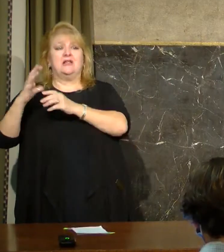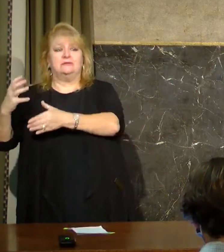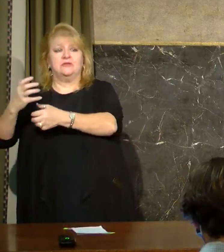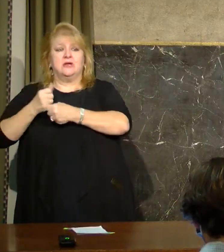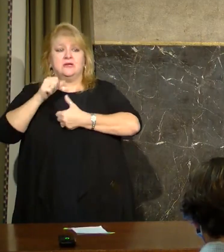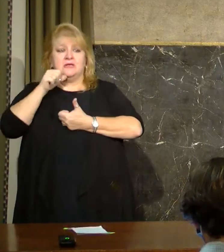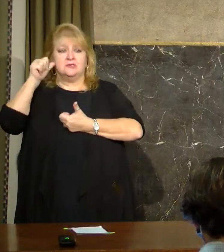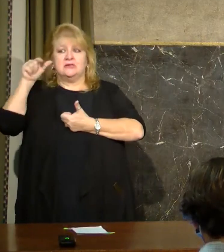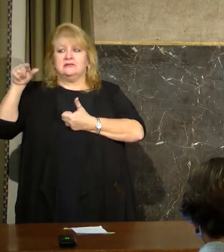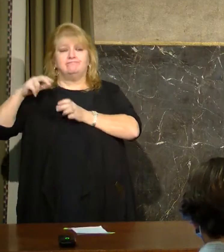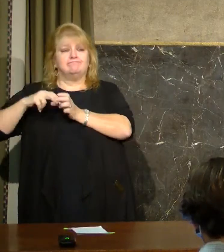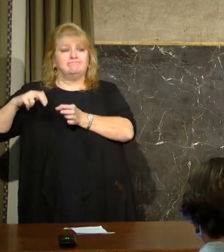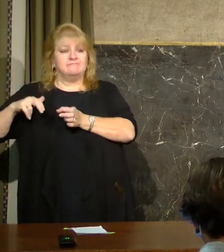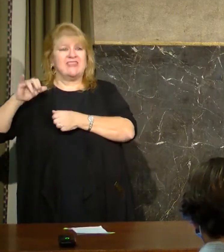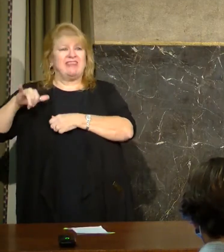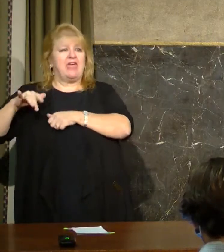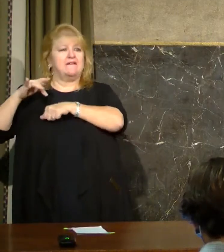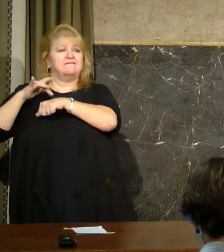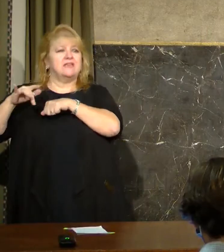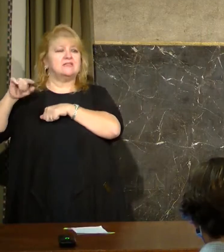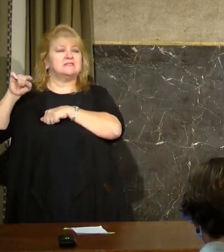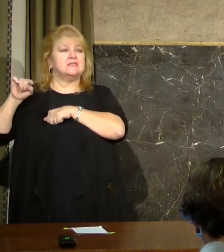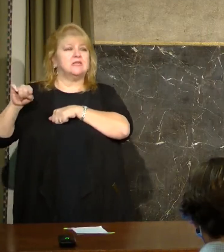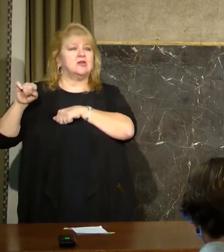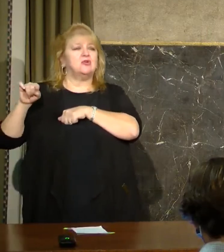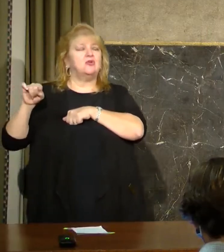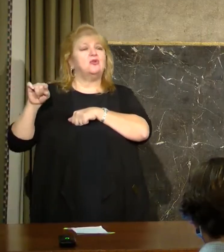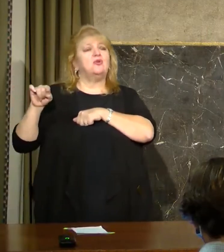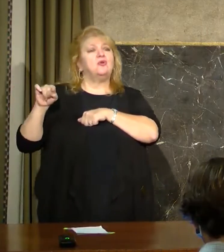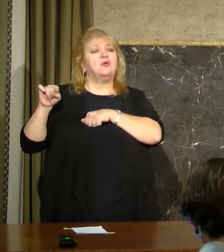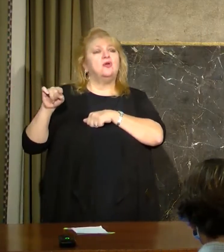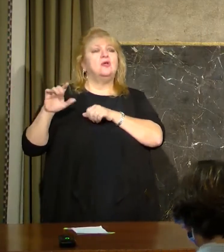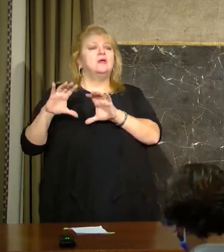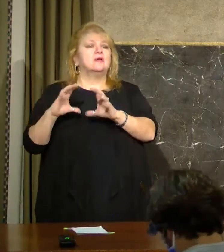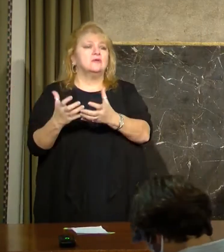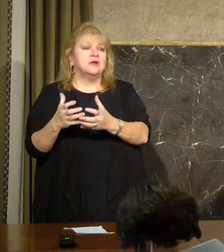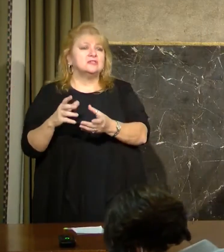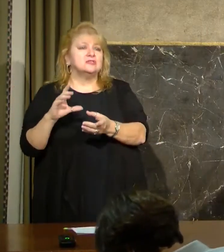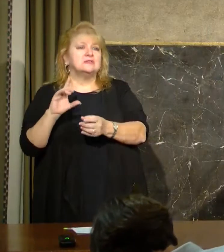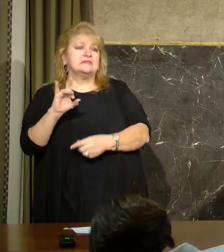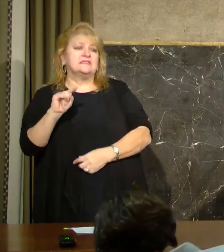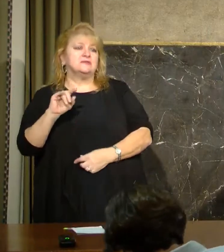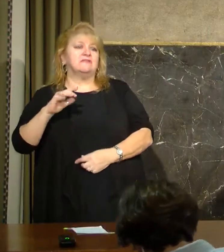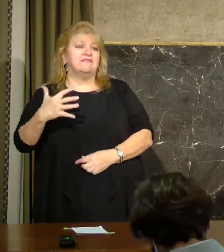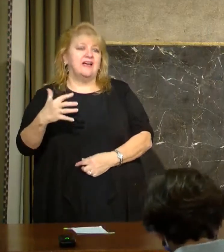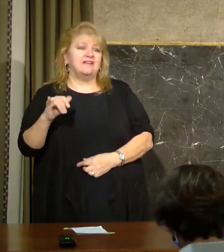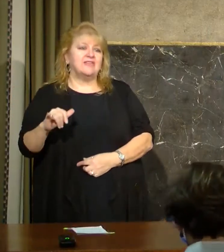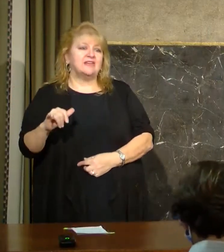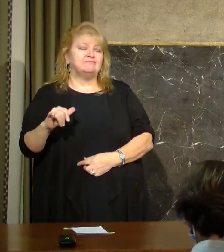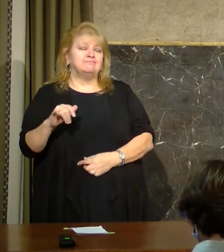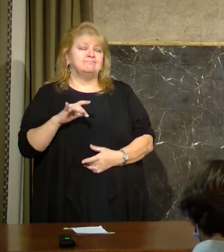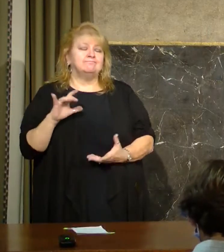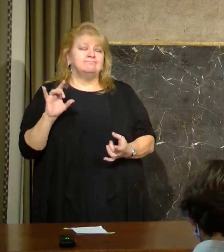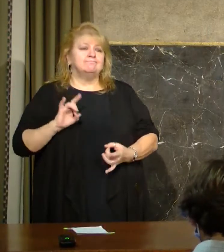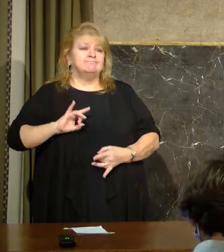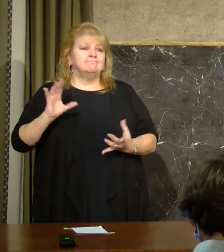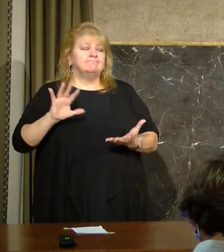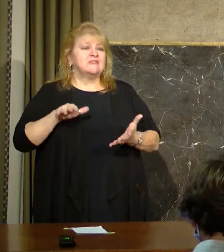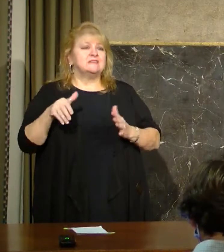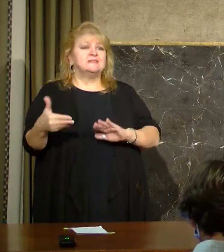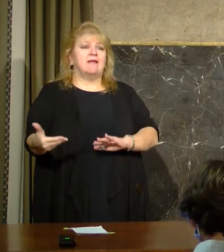and obviously the vacancy in Congressional District 5 was created by the untimely and tragic death